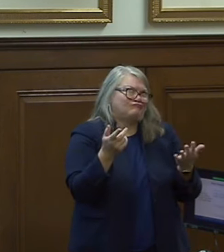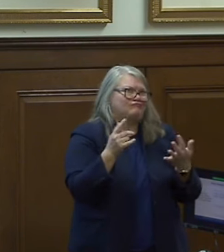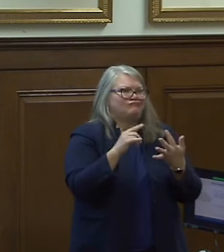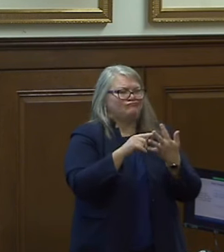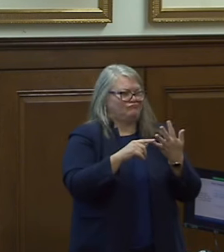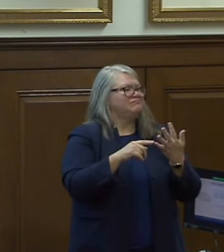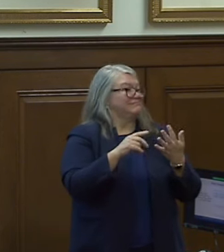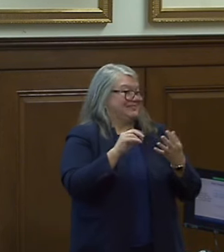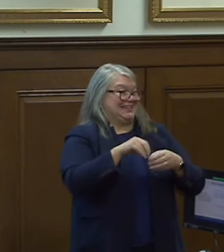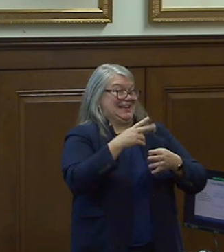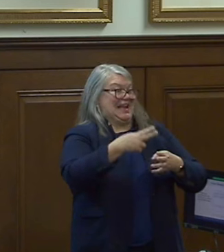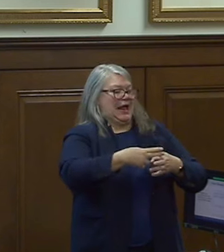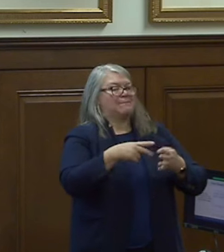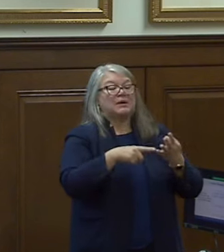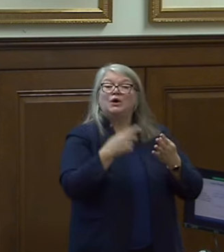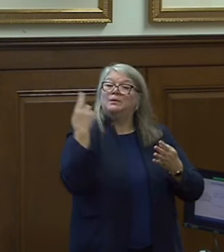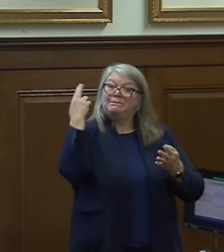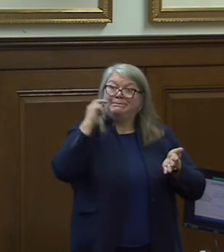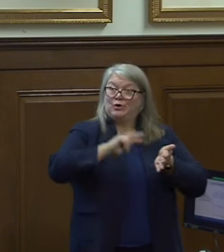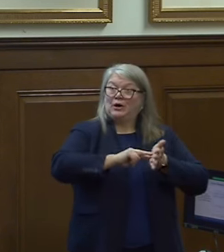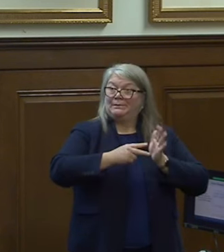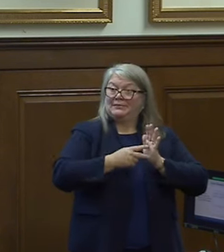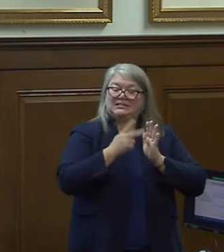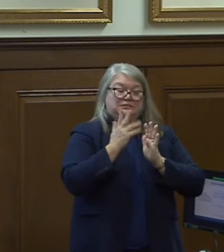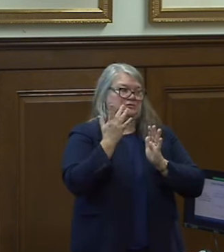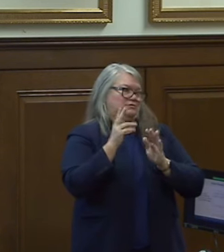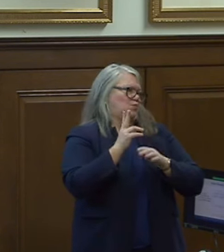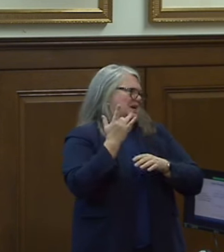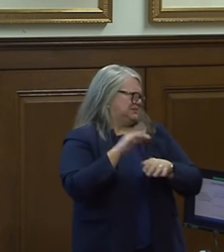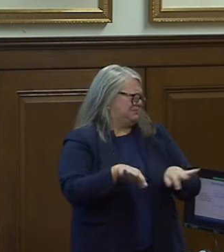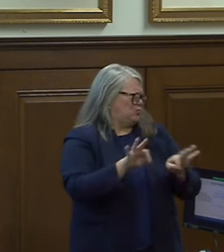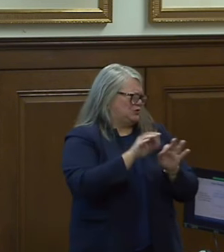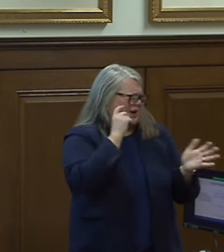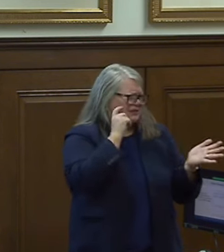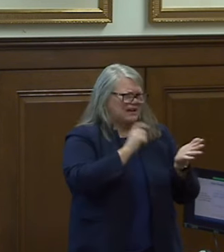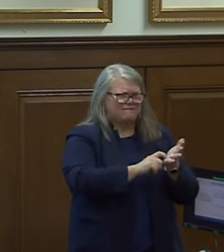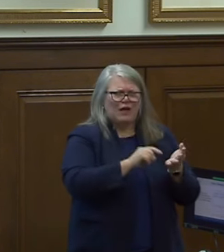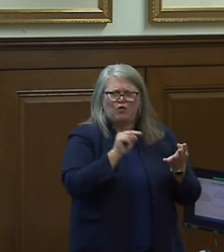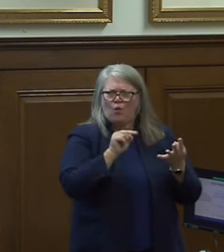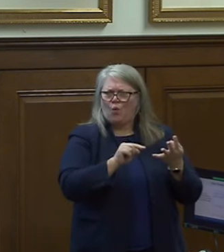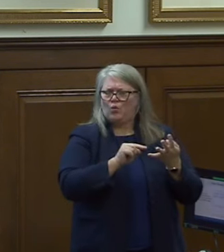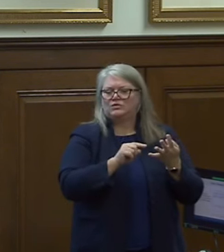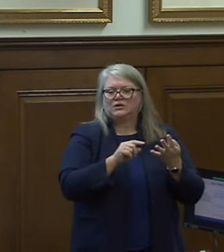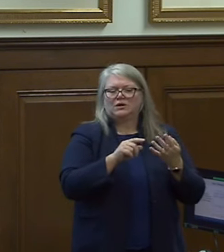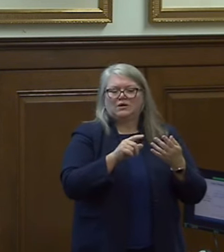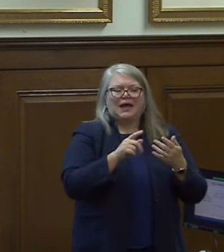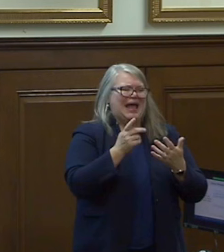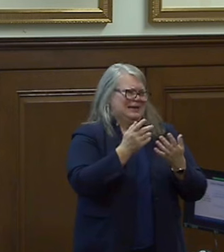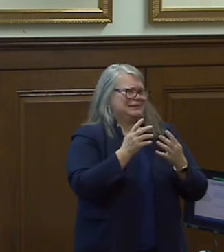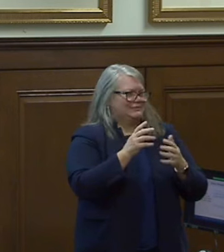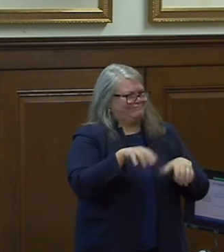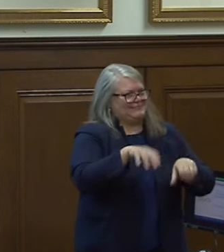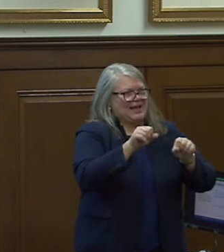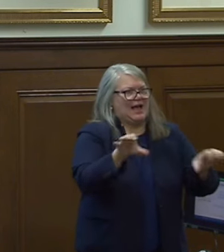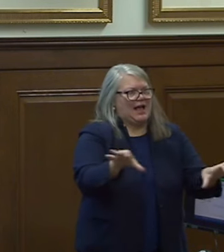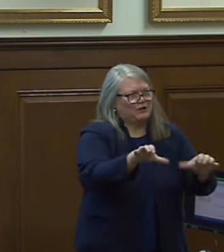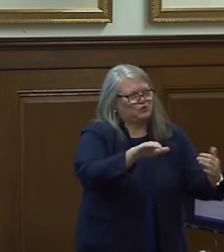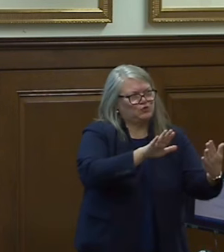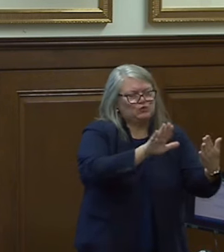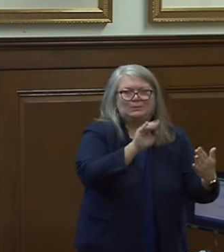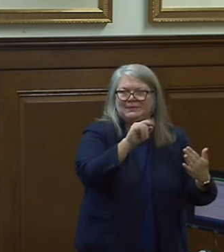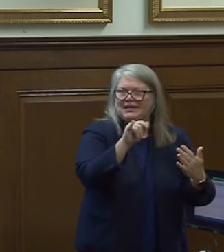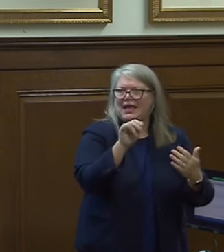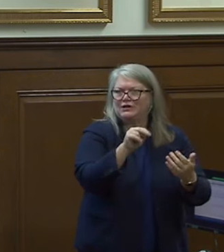the reason why it's important to identify these and do a mitigation activity is